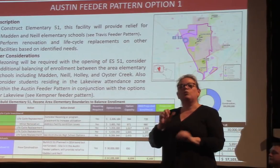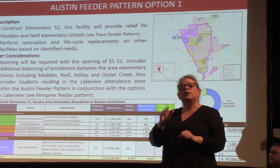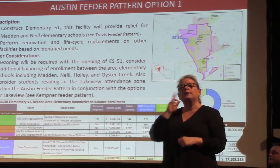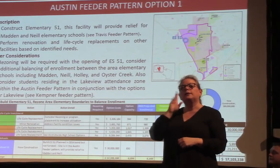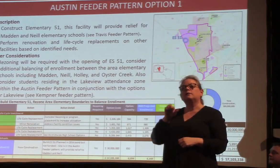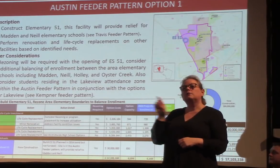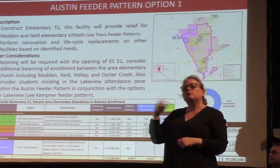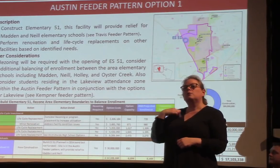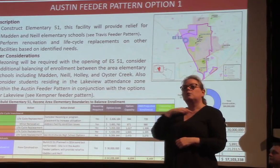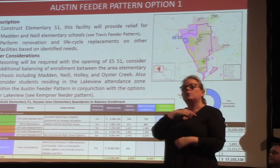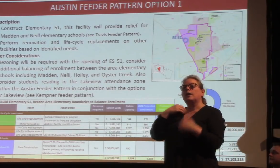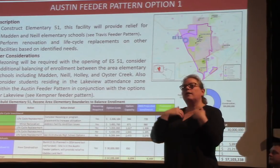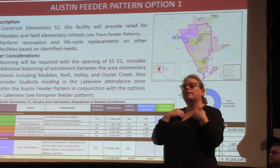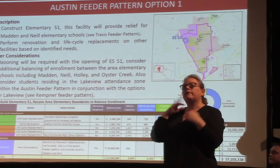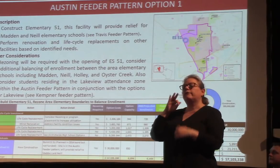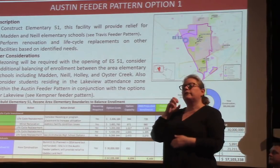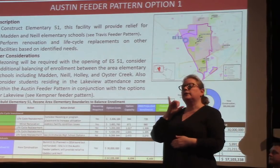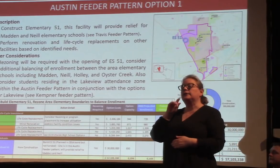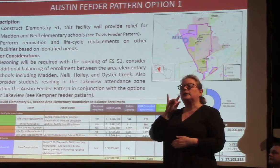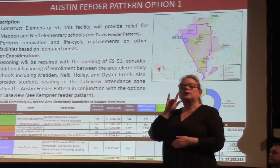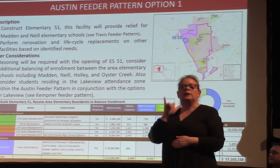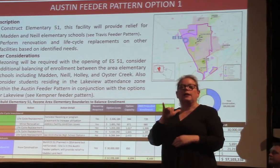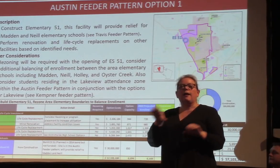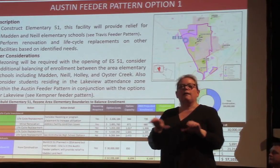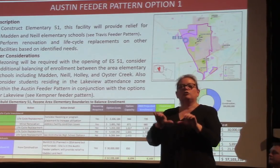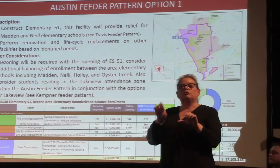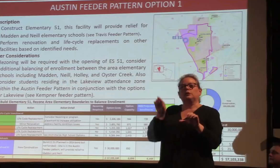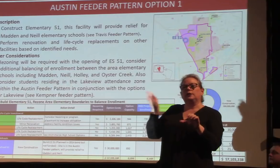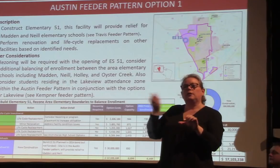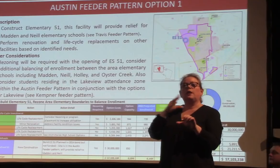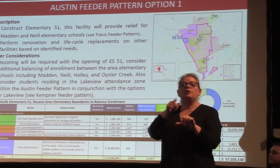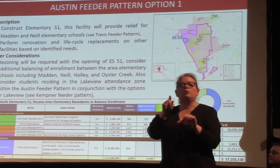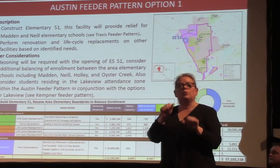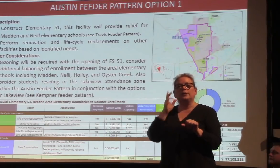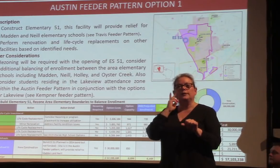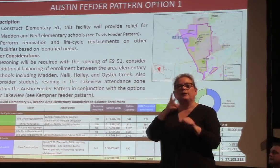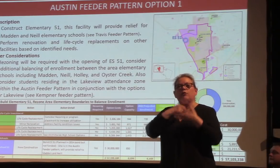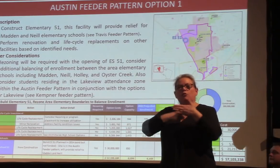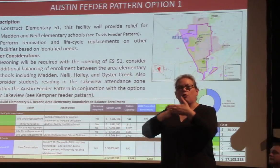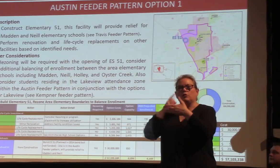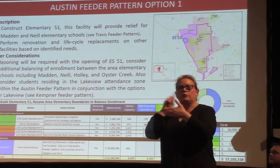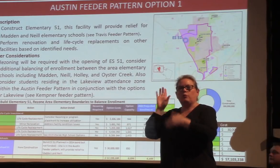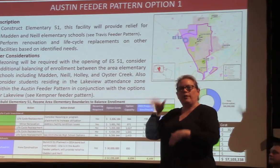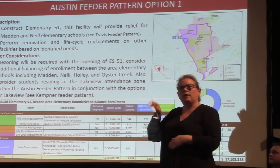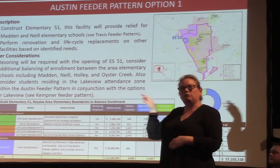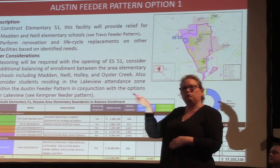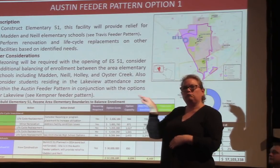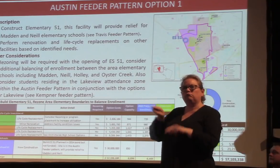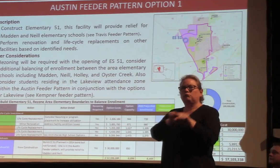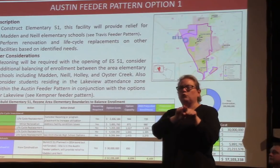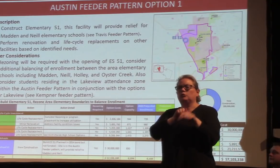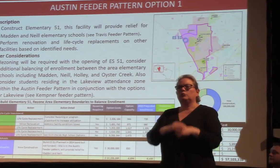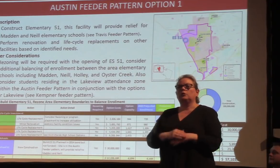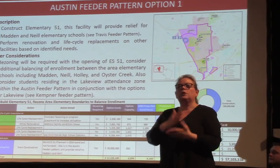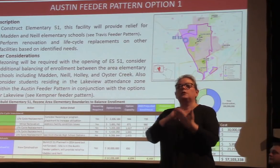have our facility actions over here. And then you can see, you know, what the costs are for all of this. Some other considerations we have in this area. Rezoning